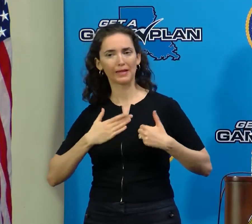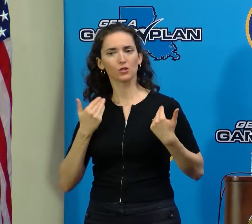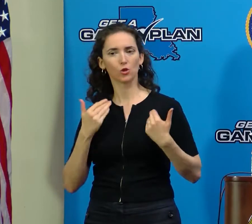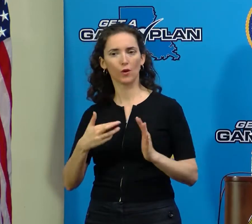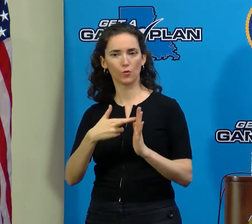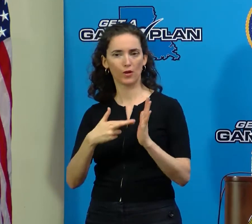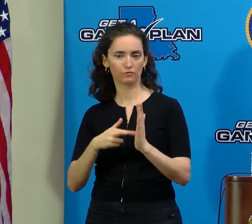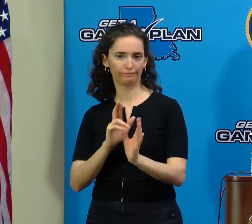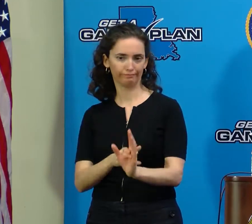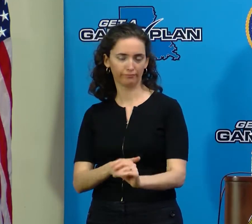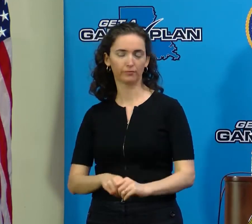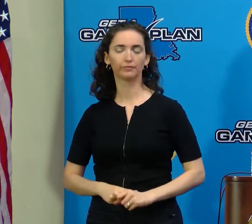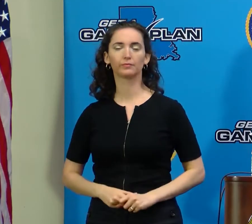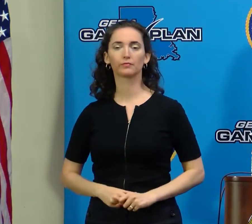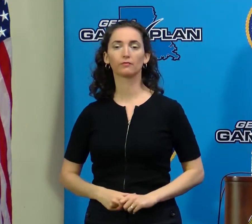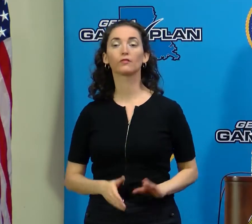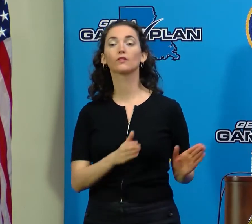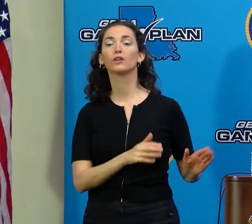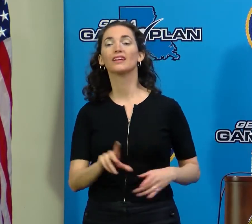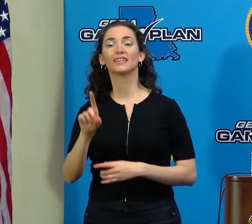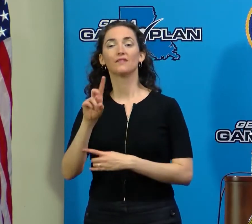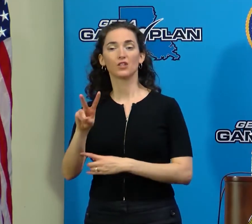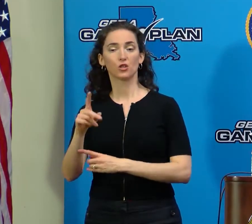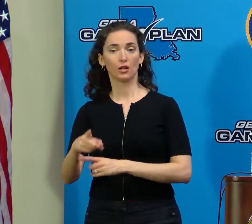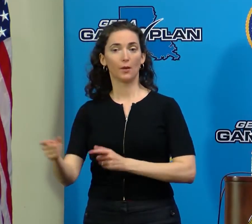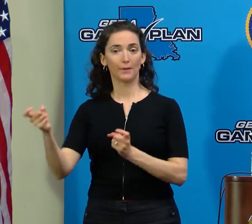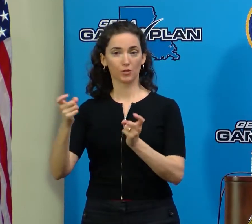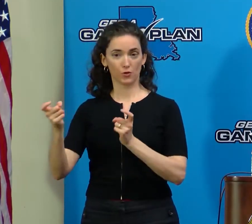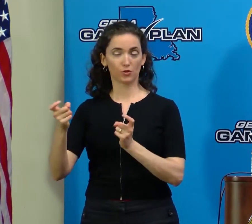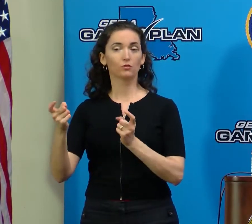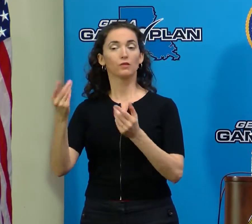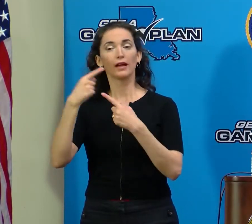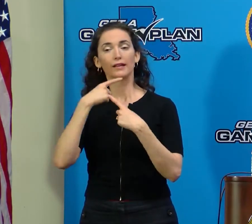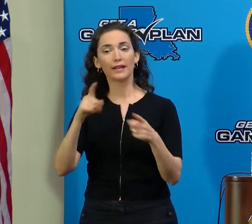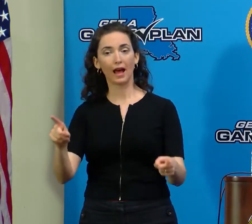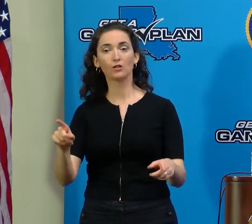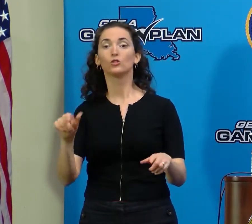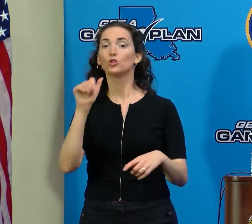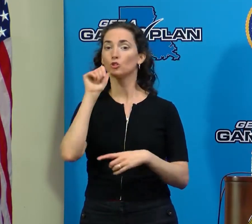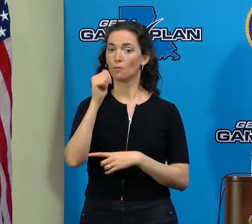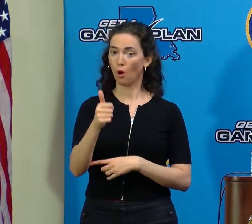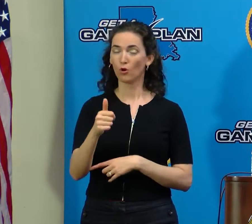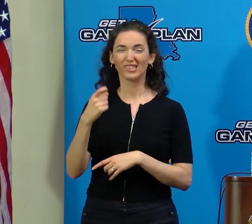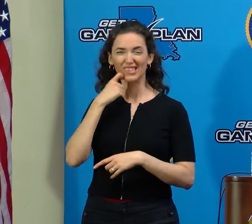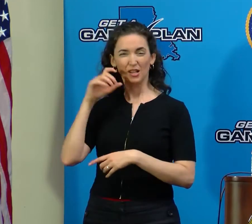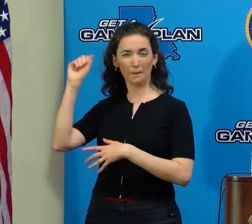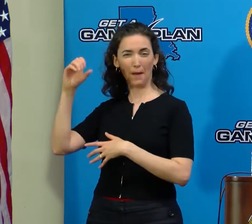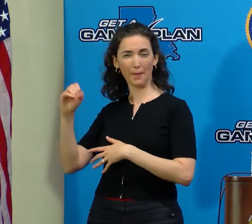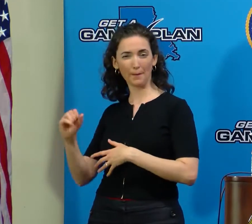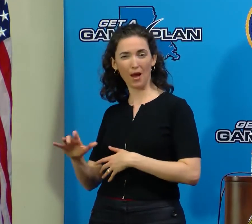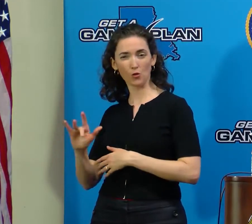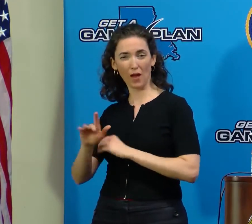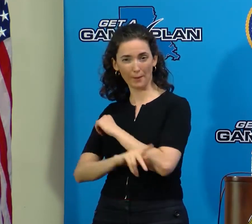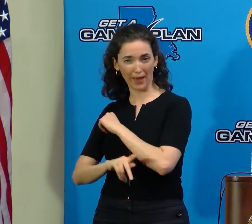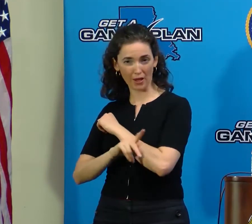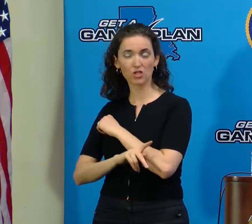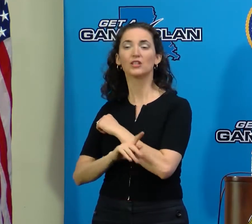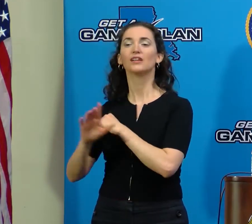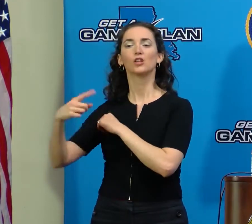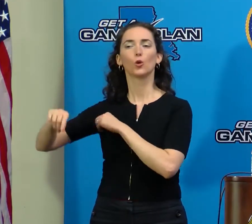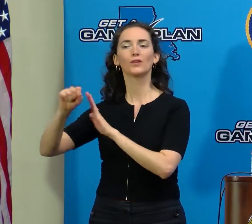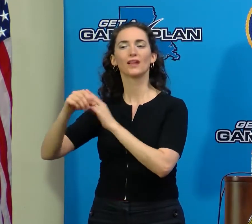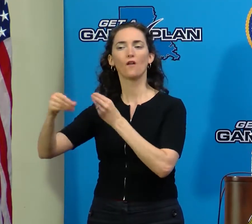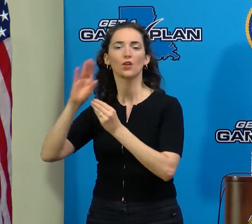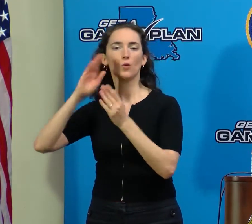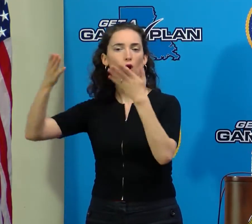The Division of Administration has also announced that its closed state offices tomorrow in the same 25 parishes. We will let you know